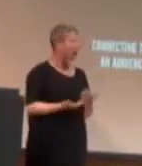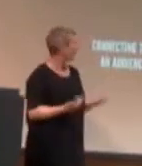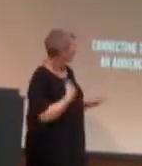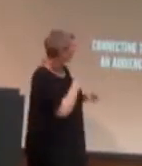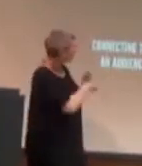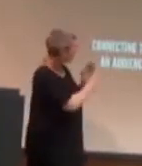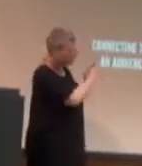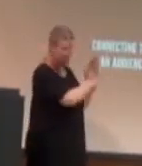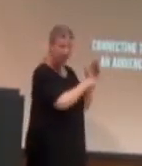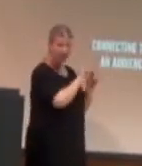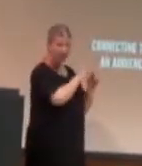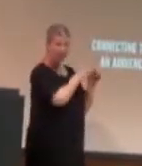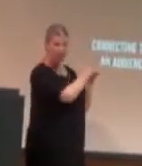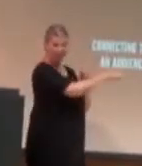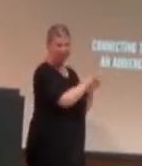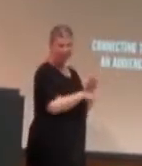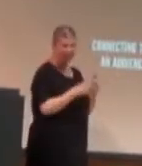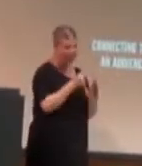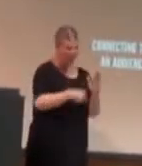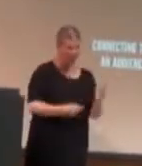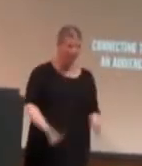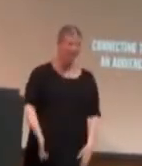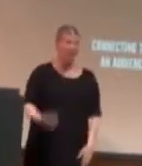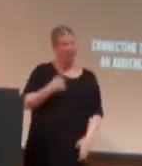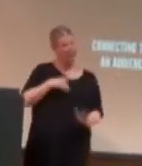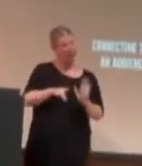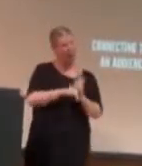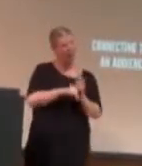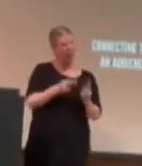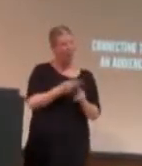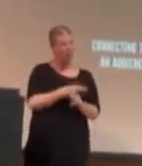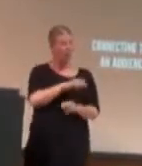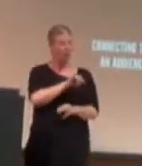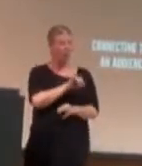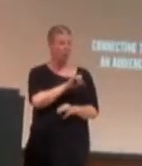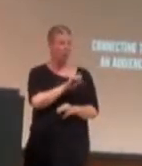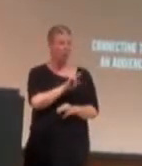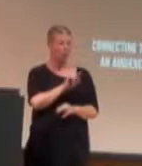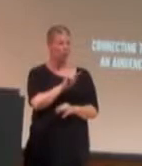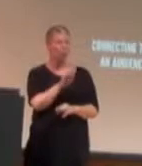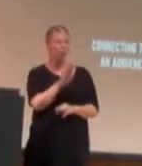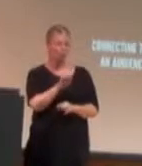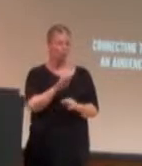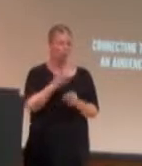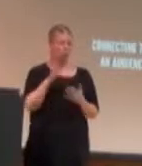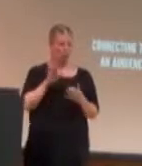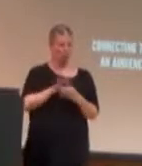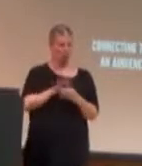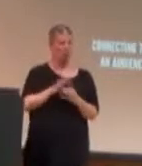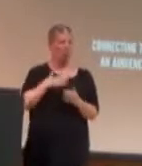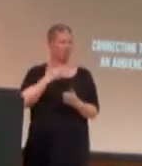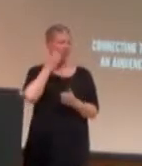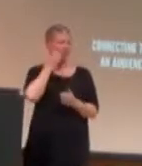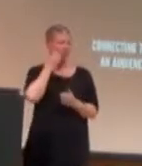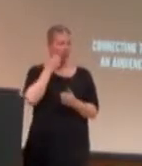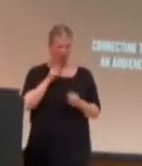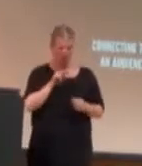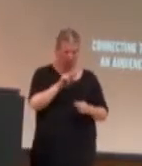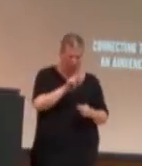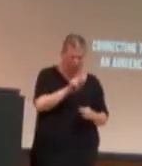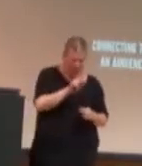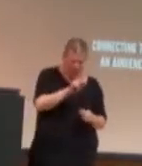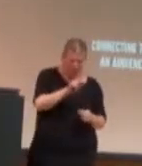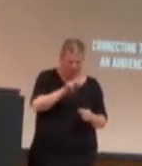first one says, but it says, I chose YouTube because... This is a little custom font thing. Yeah. Yeah.